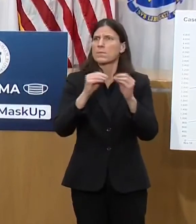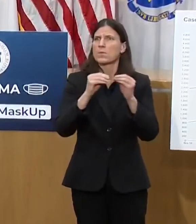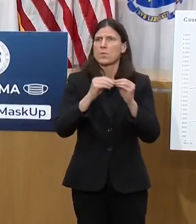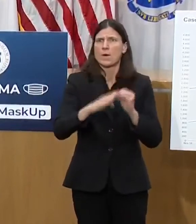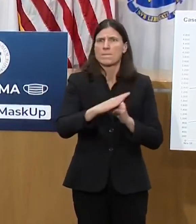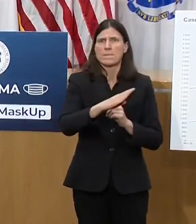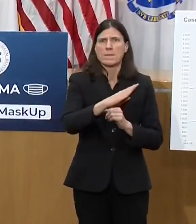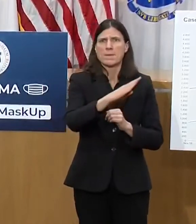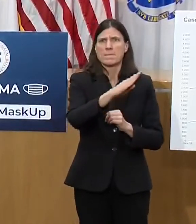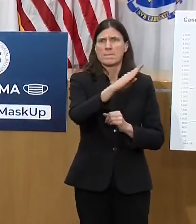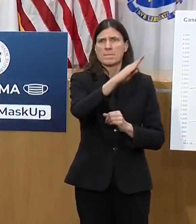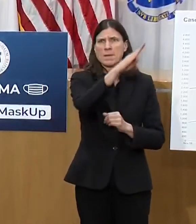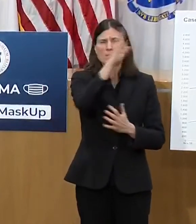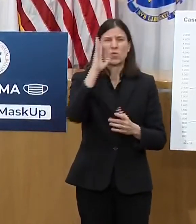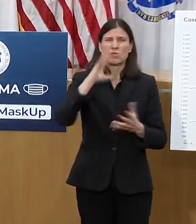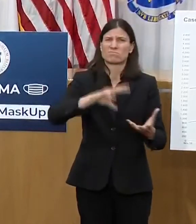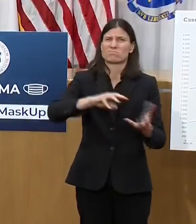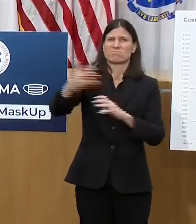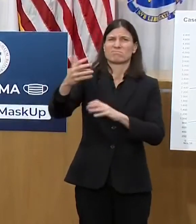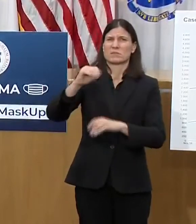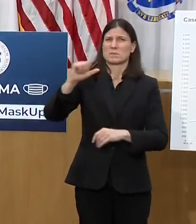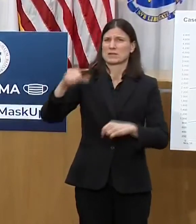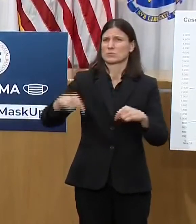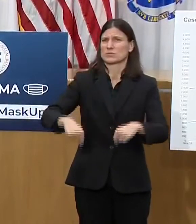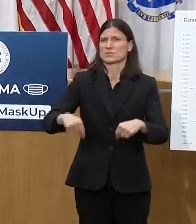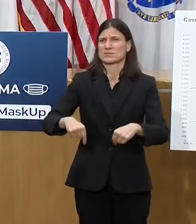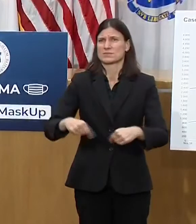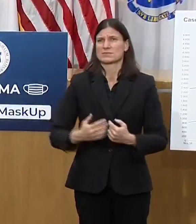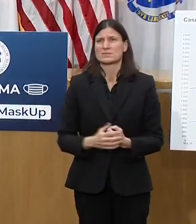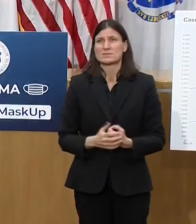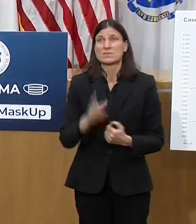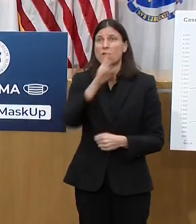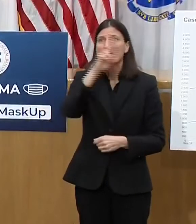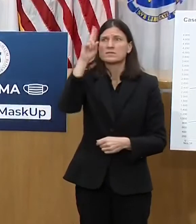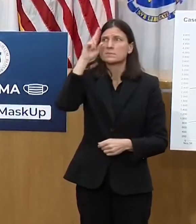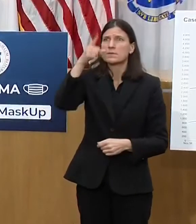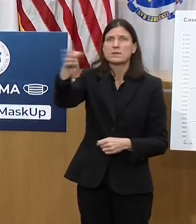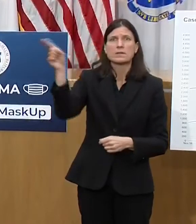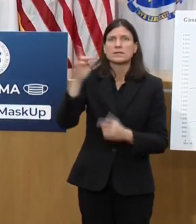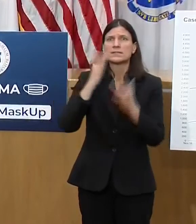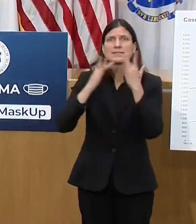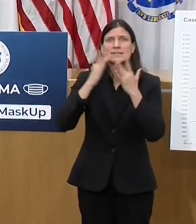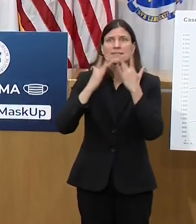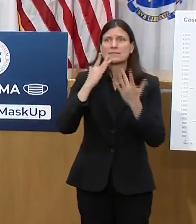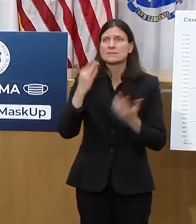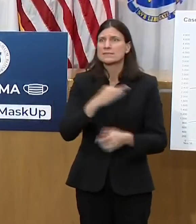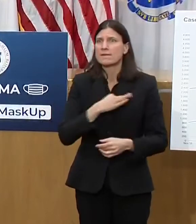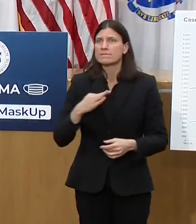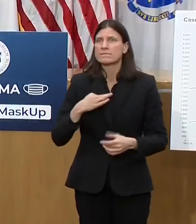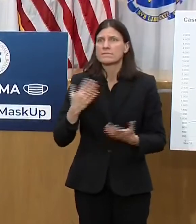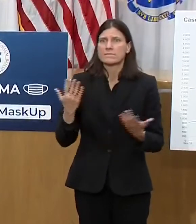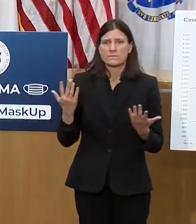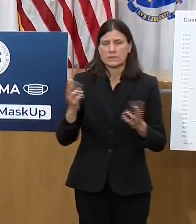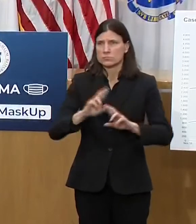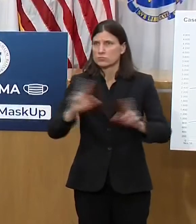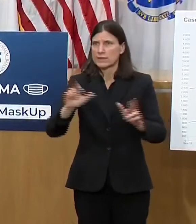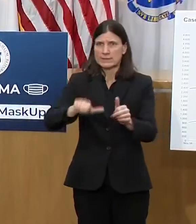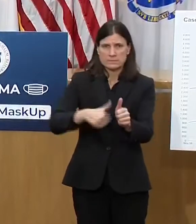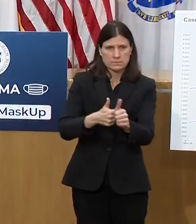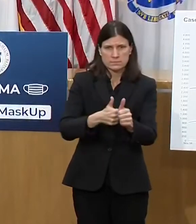Now, our hospitals have pivoted to their surge plans and they've created capacity and they've postponed elective surgeries